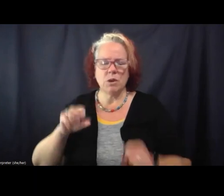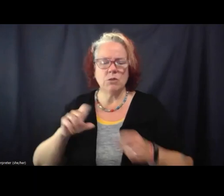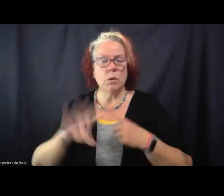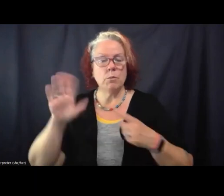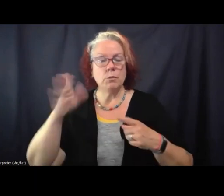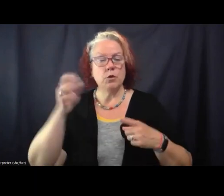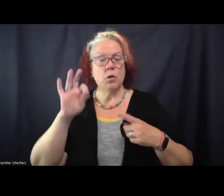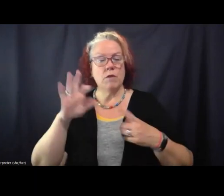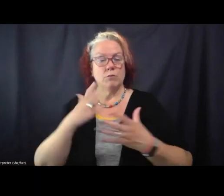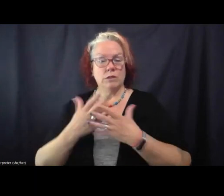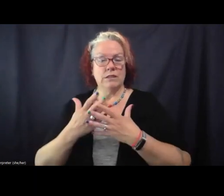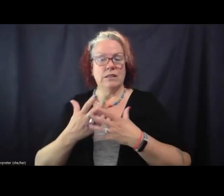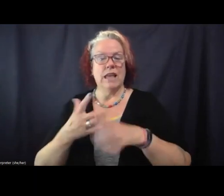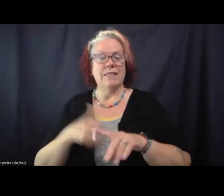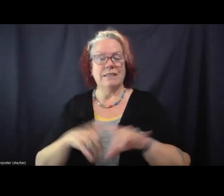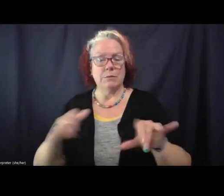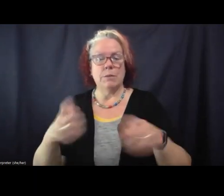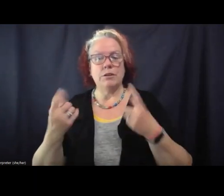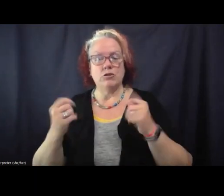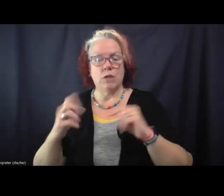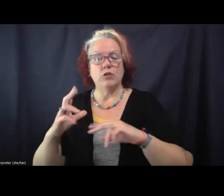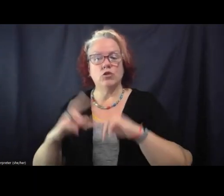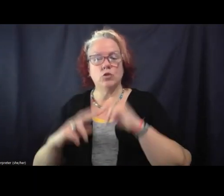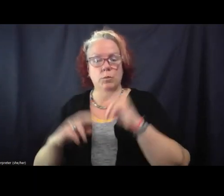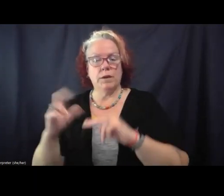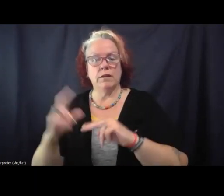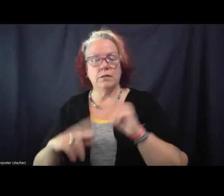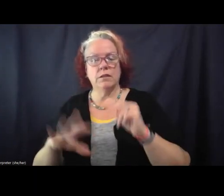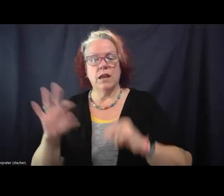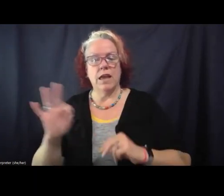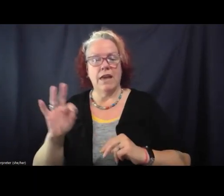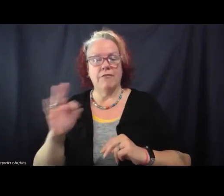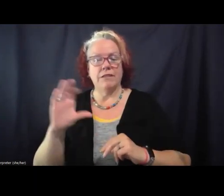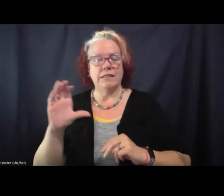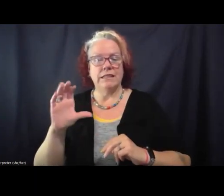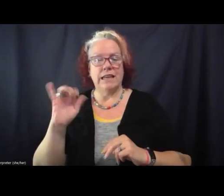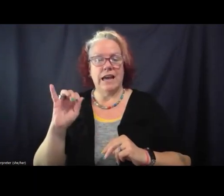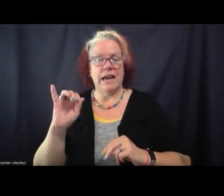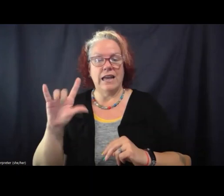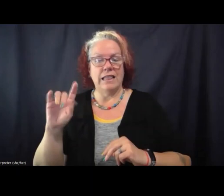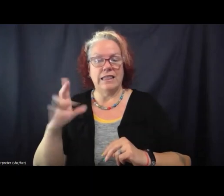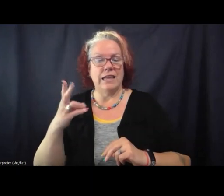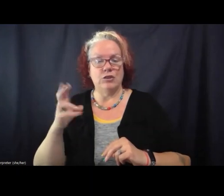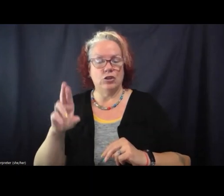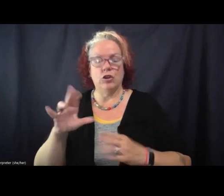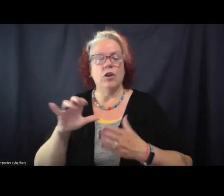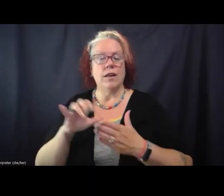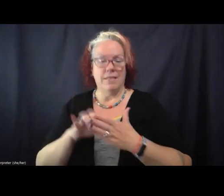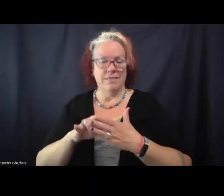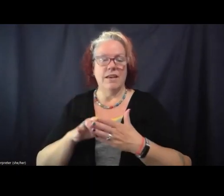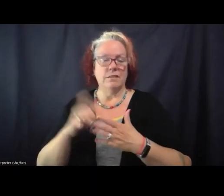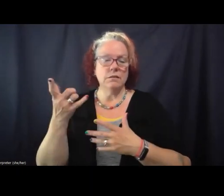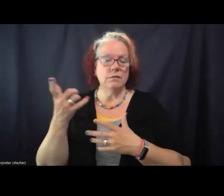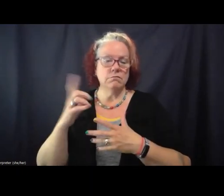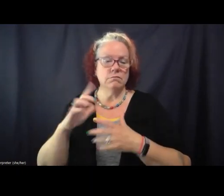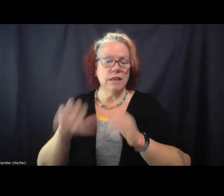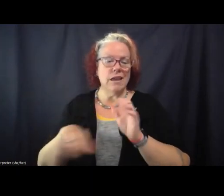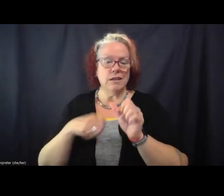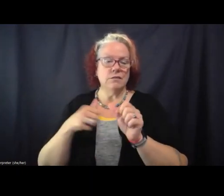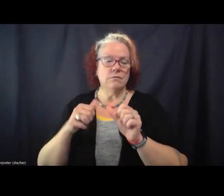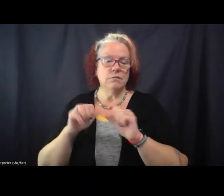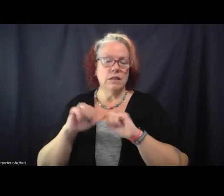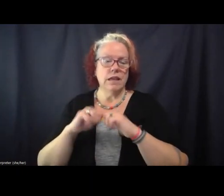simultaneously trying to build FCI Letcher, right? That's the agency behind federal prison construction and operation.